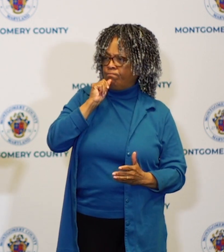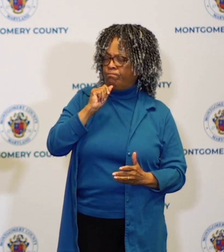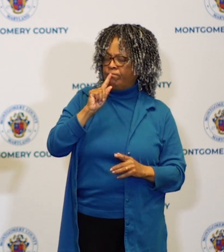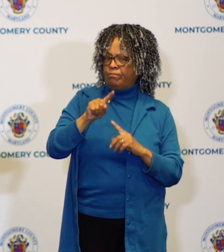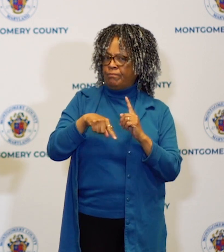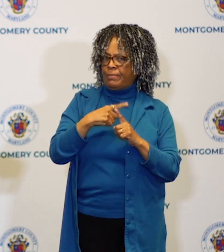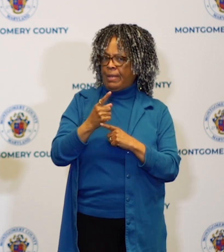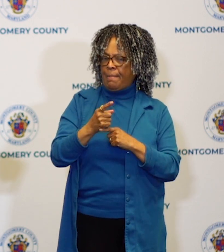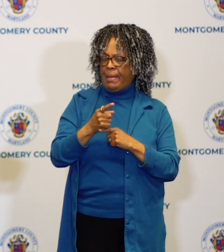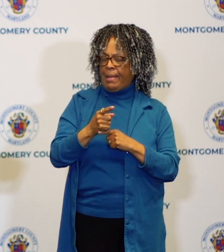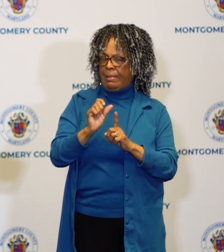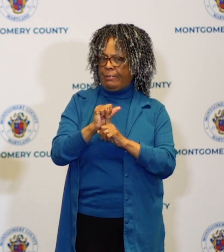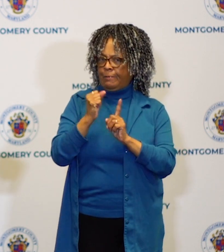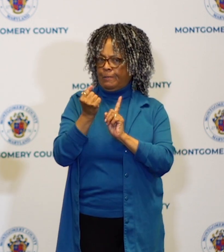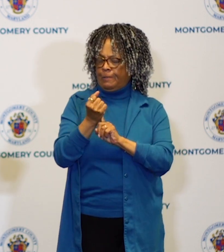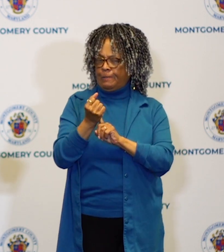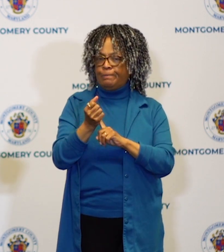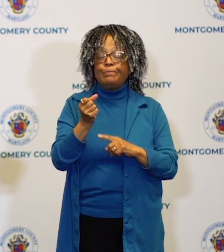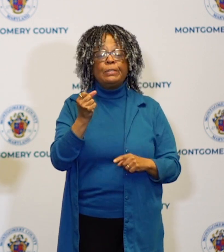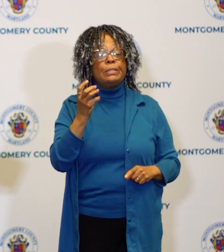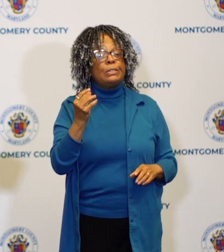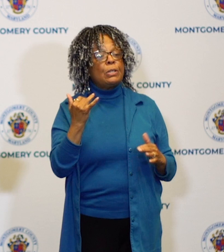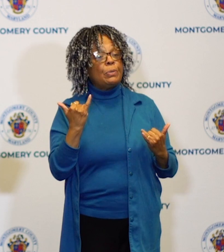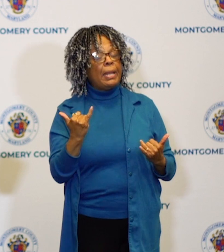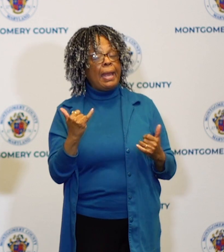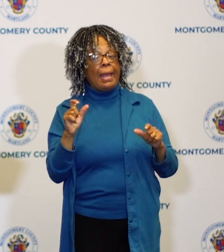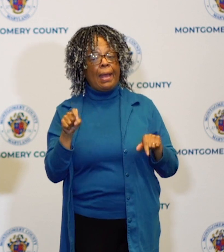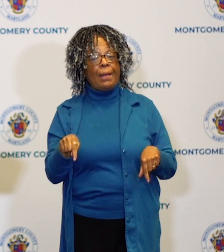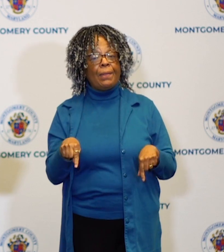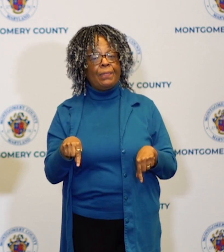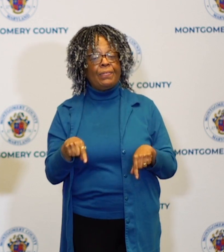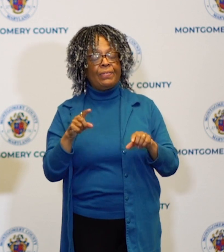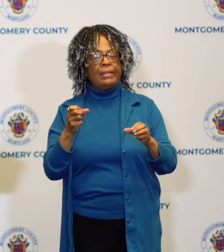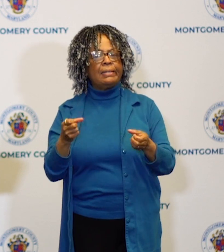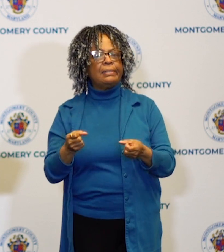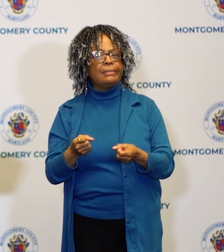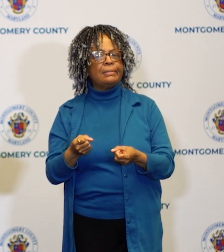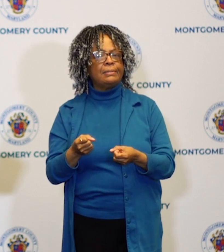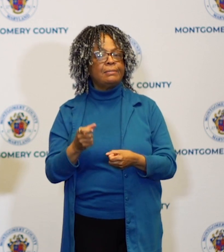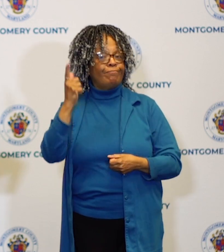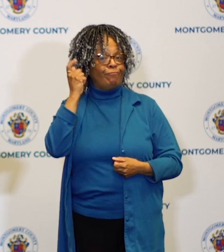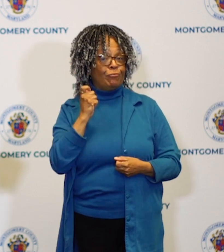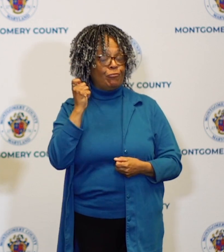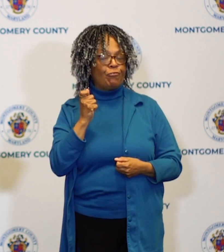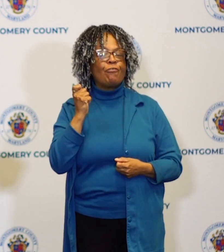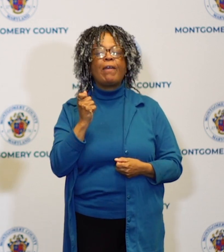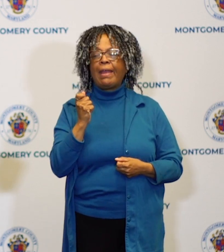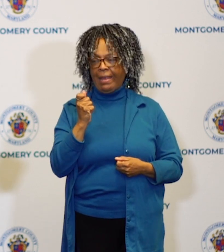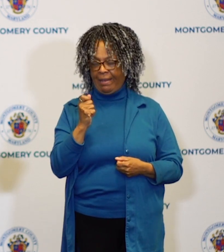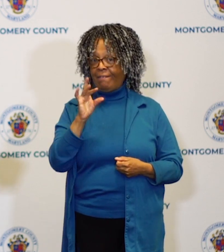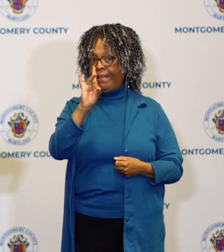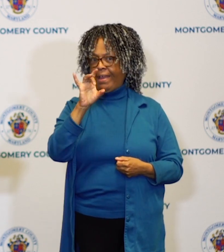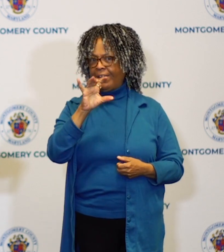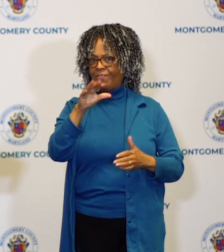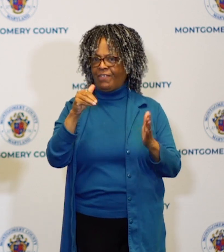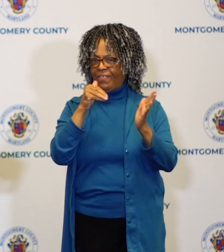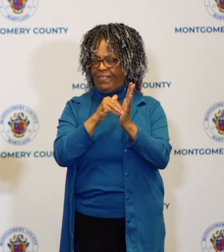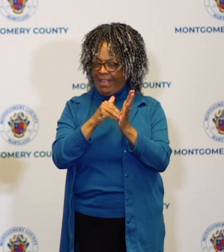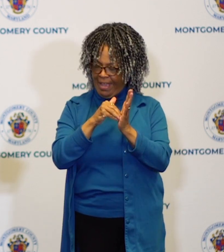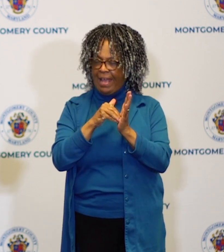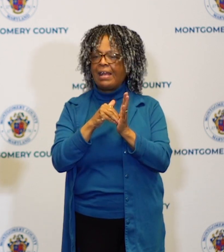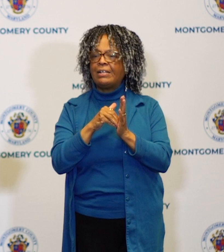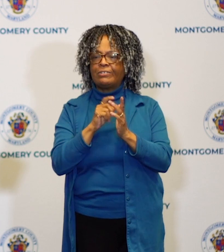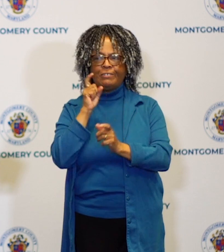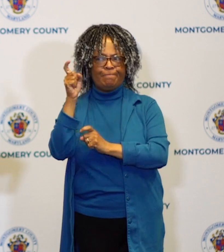so this allocation is important it's eight hundred thousand dollars this year was funded last year we've you know given out the